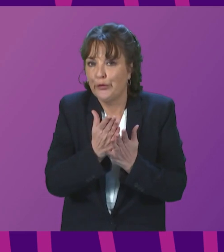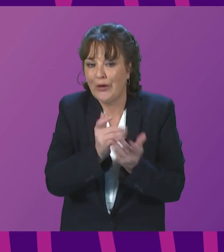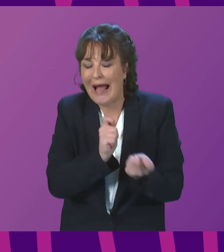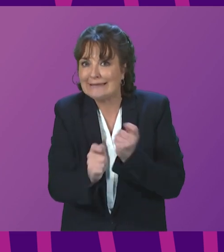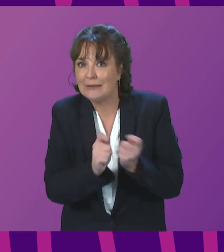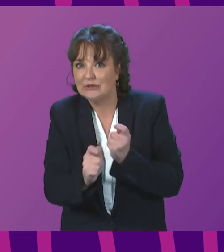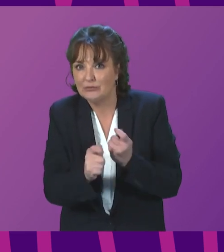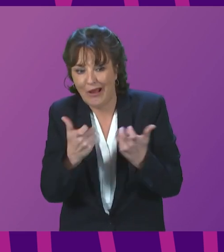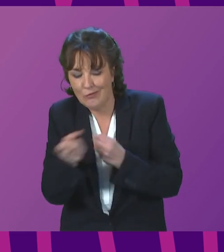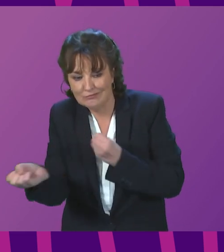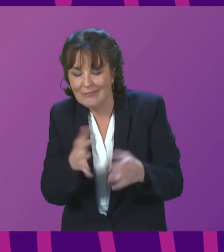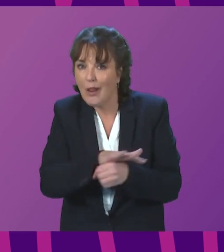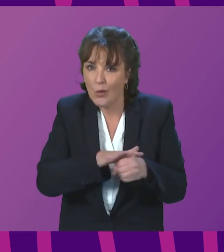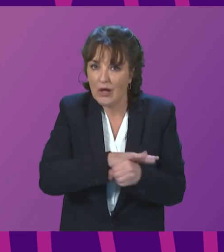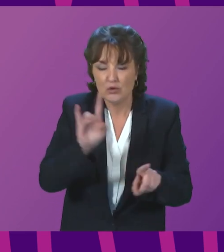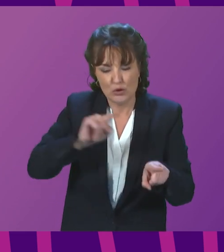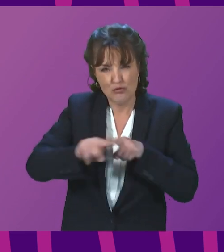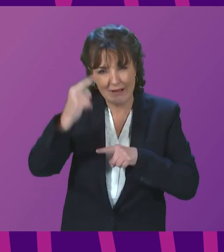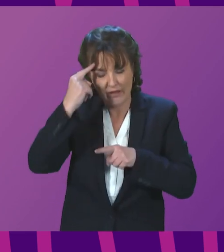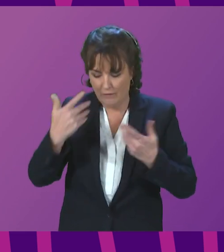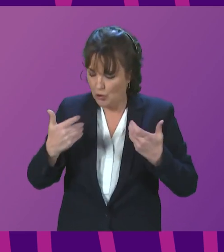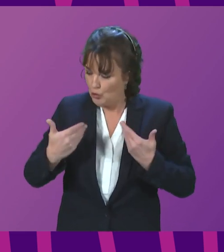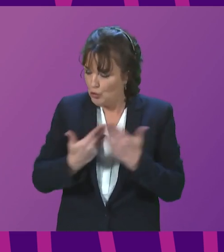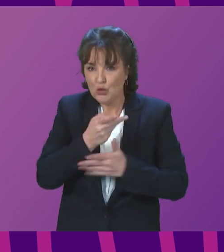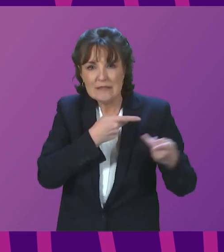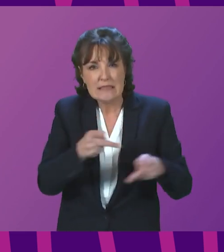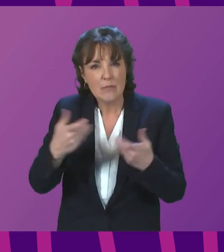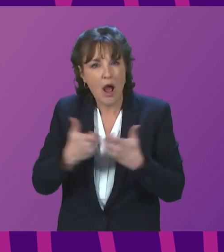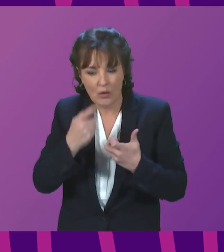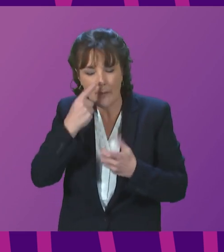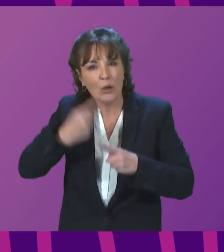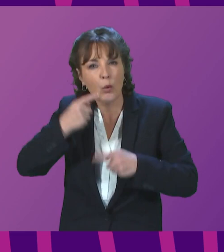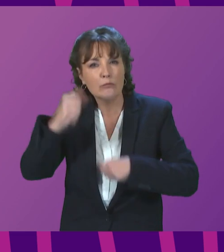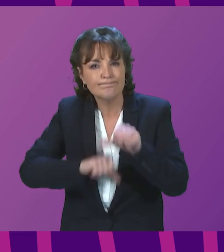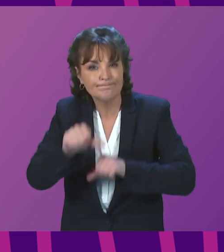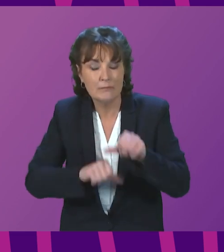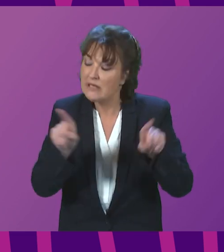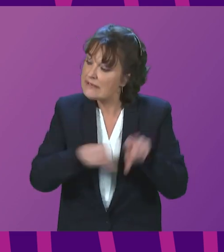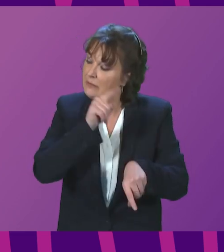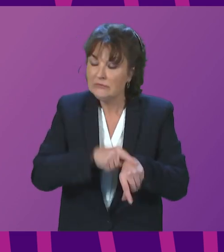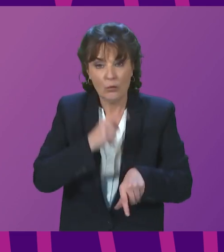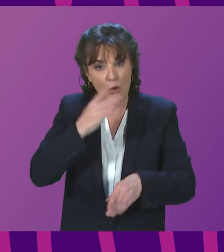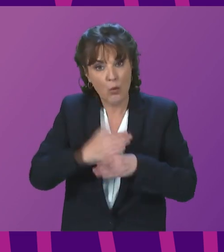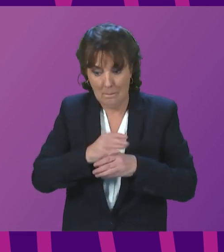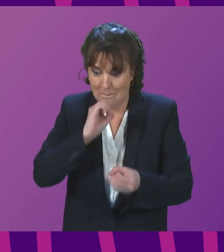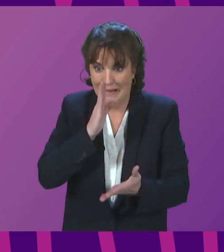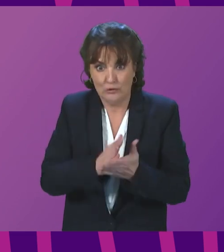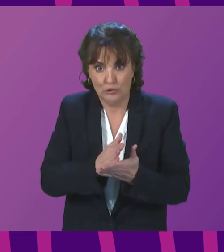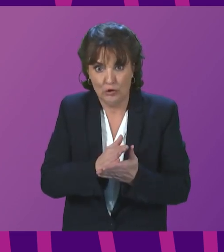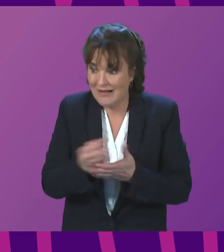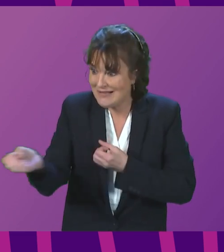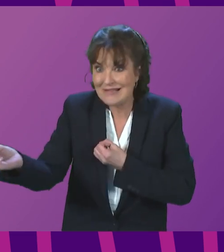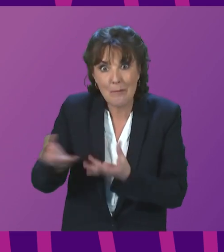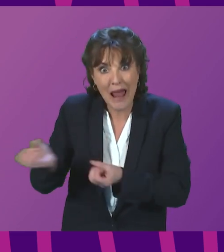are considering how the process can be streamlined and made easier for people who need adaptations. We're also working, of course, to increase the supply of accessible and adapted